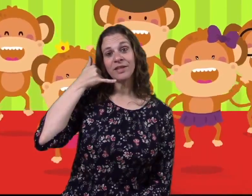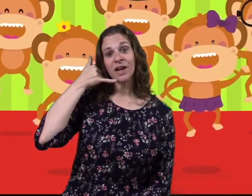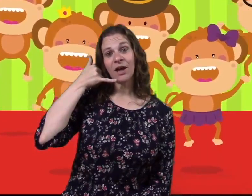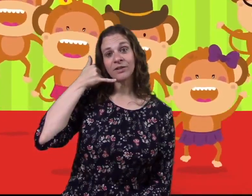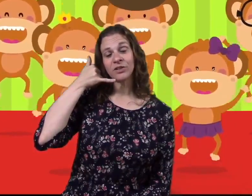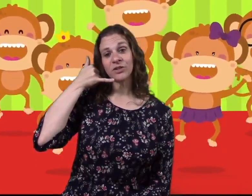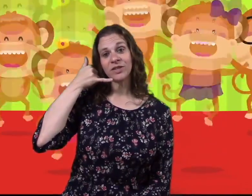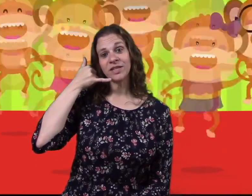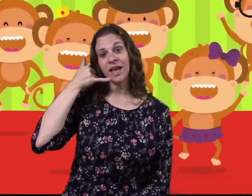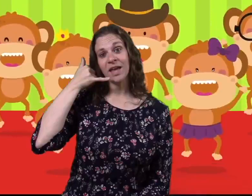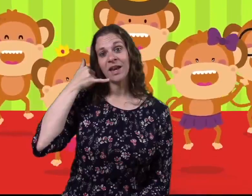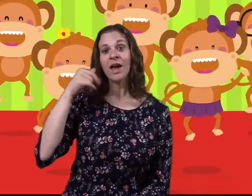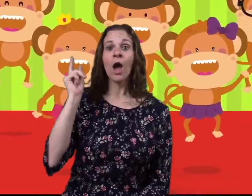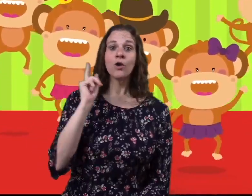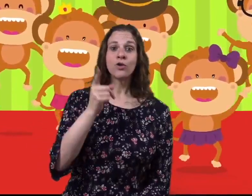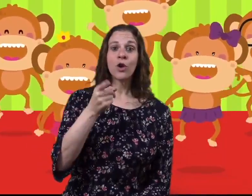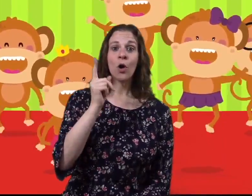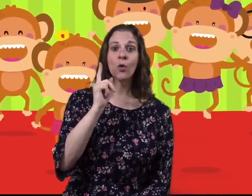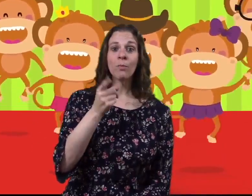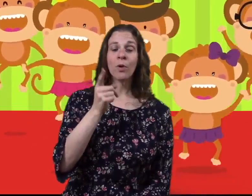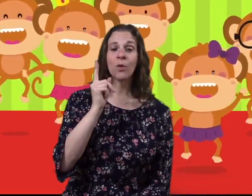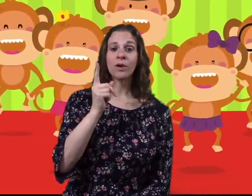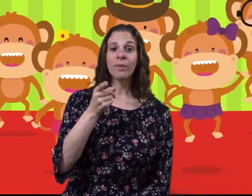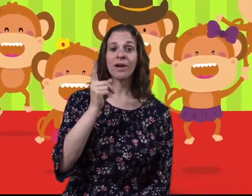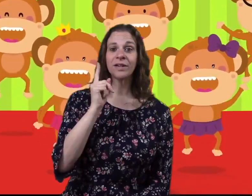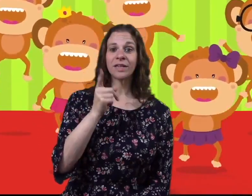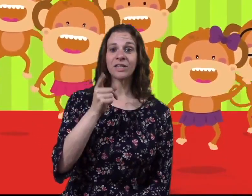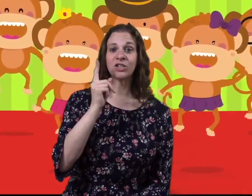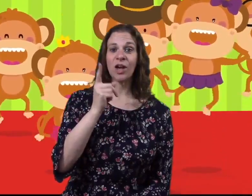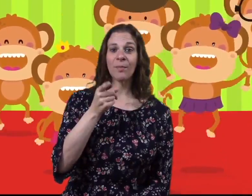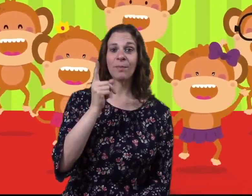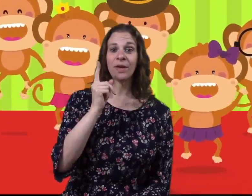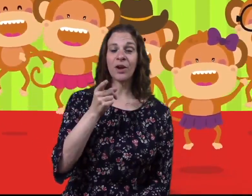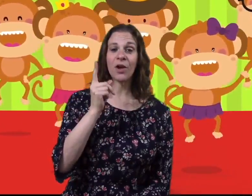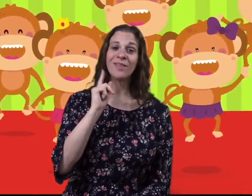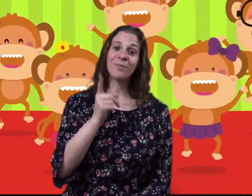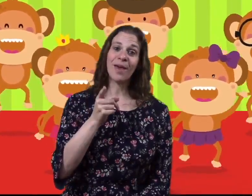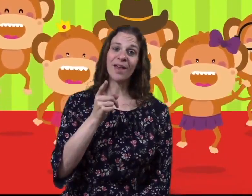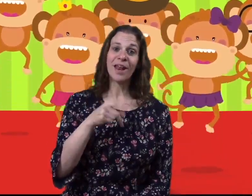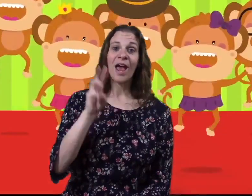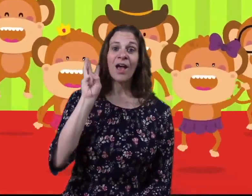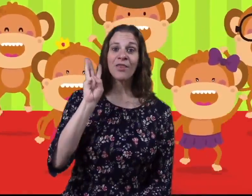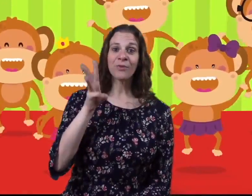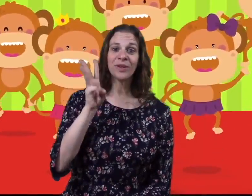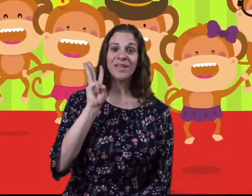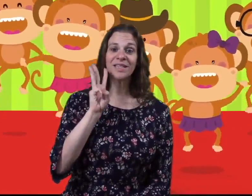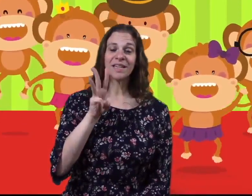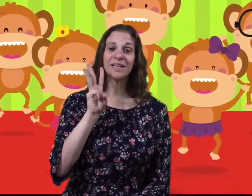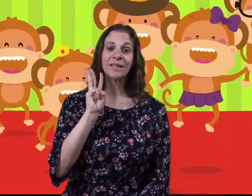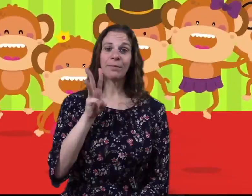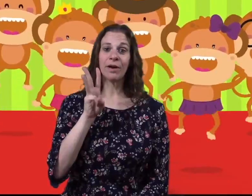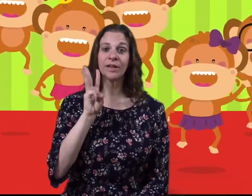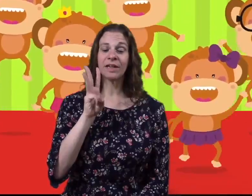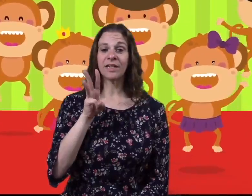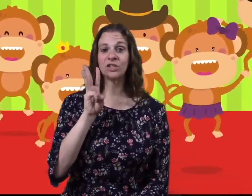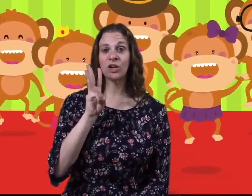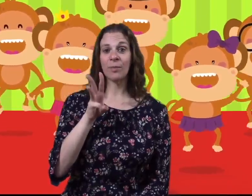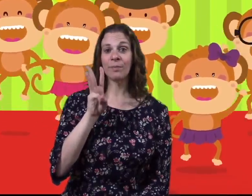doctor said, No more monkeys jumping on the bed. Three silly monkeys jumping